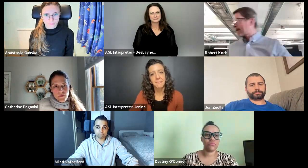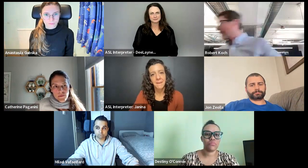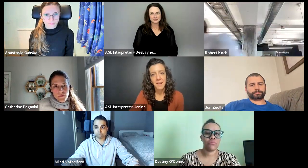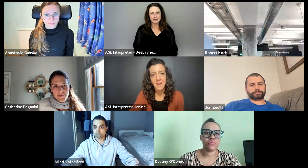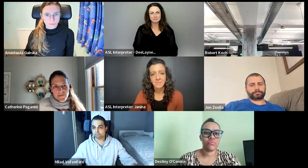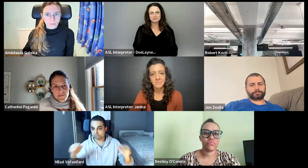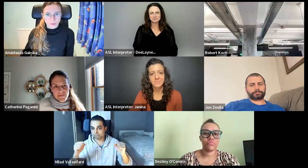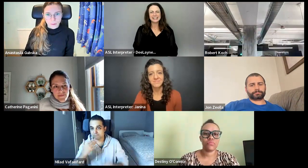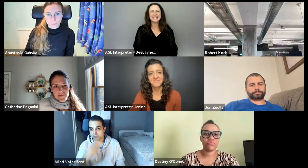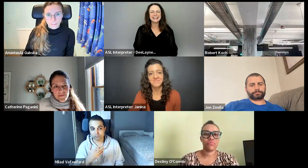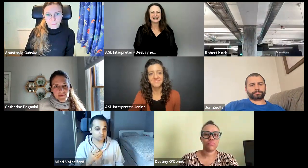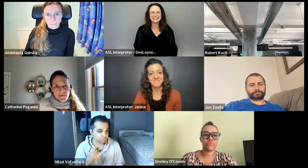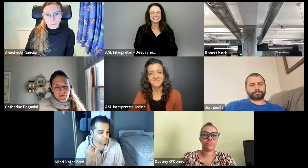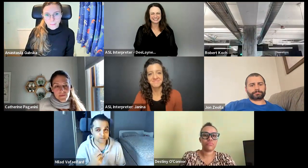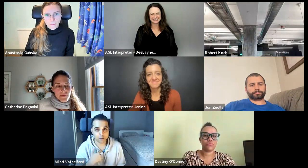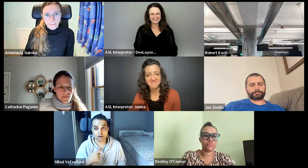All right.